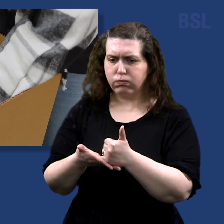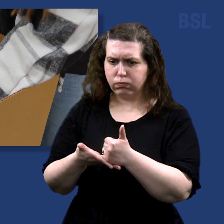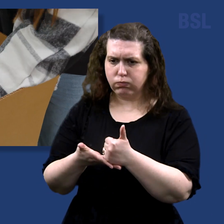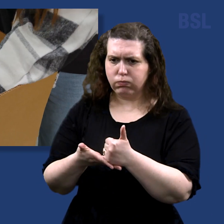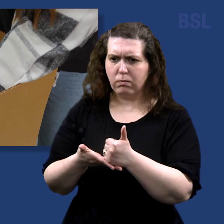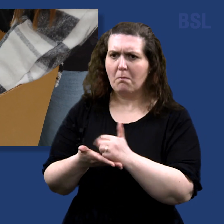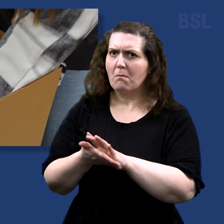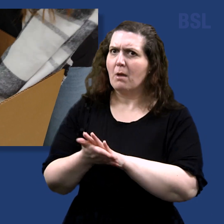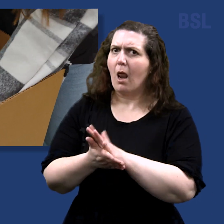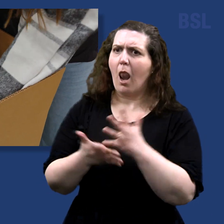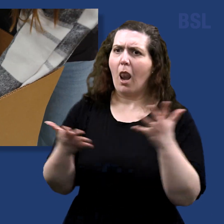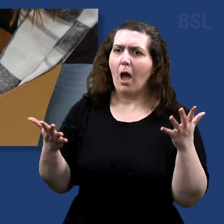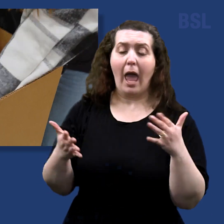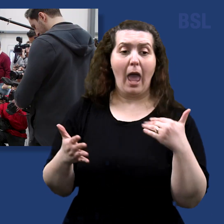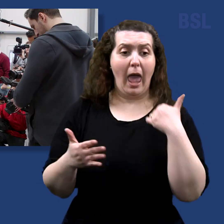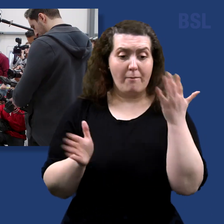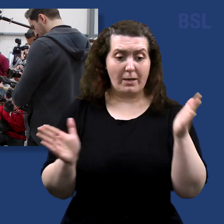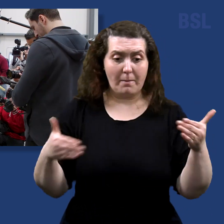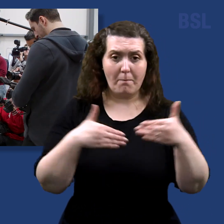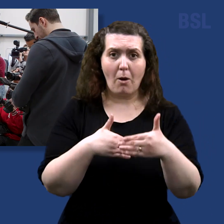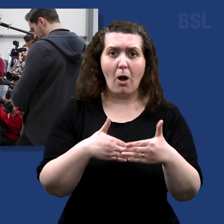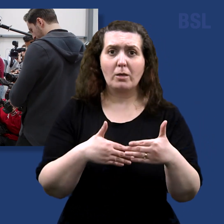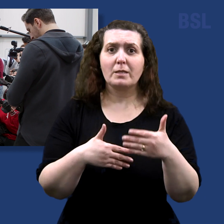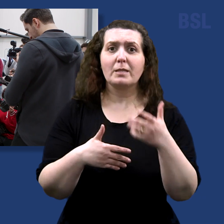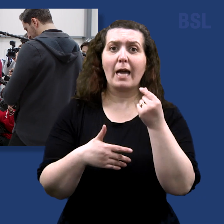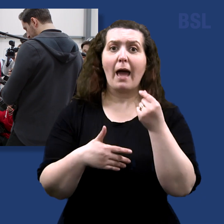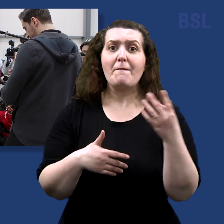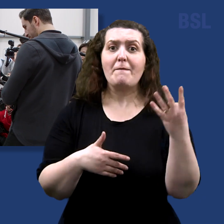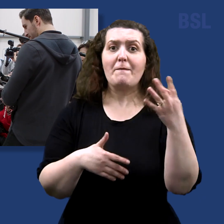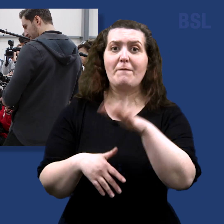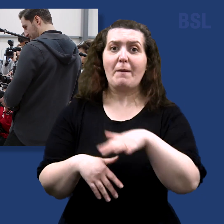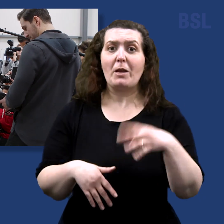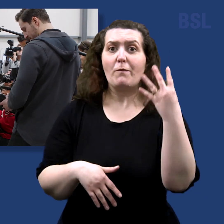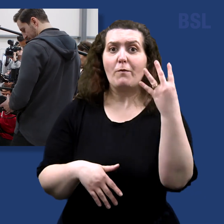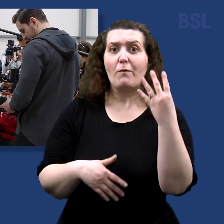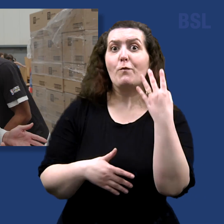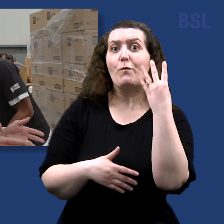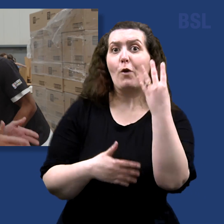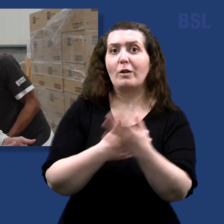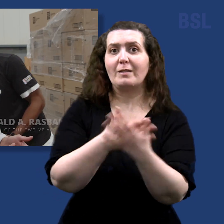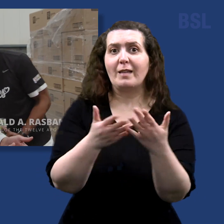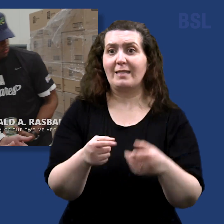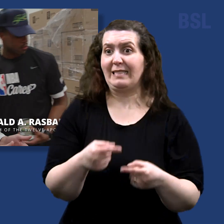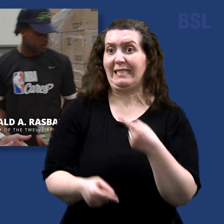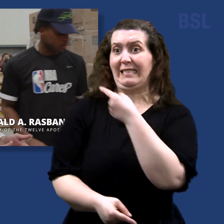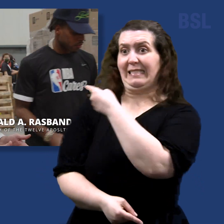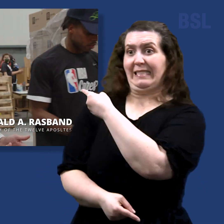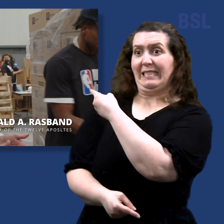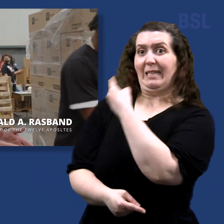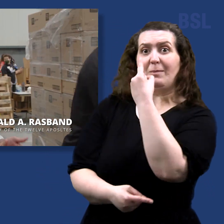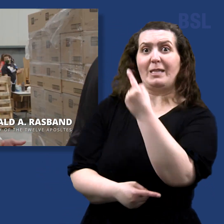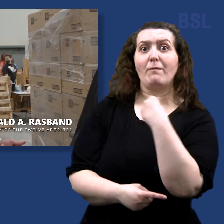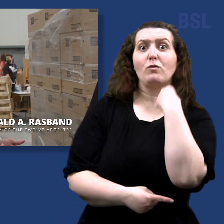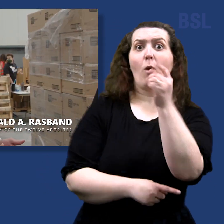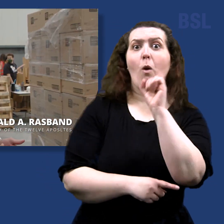for four days. This is Buddy. He's in the three-point shootout tomorrow night and here he is today at the Bishop's Central